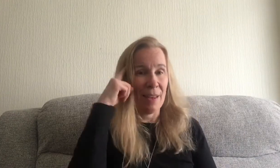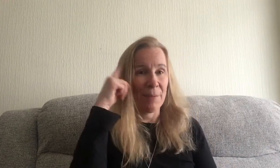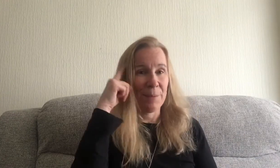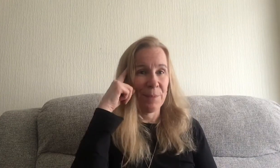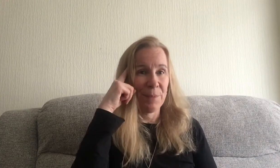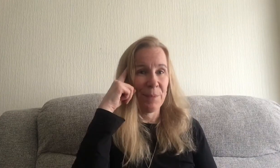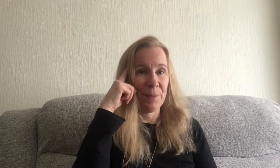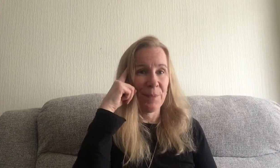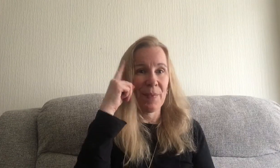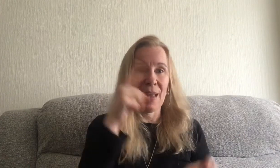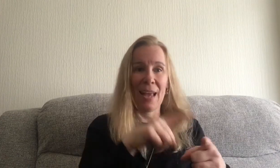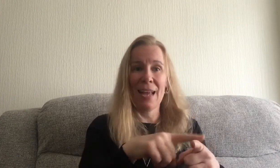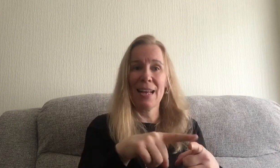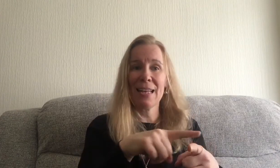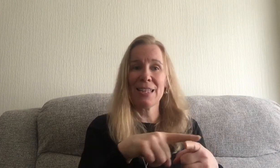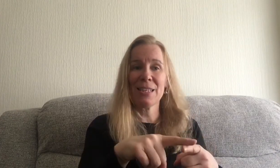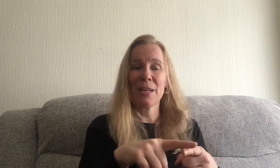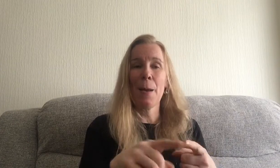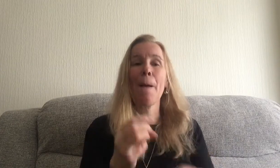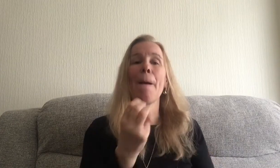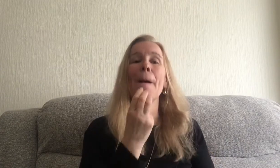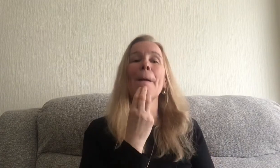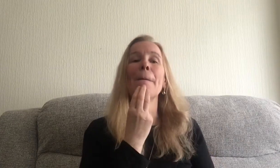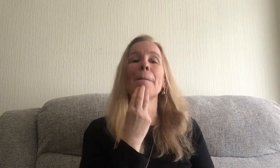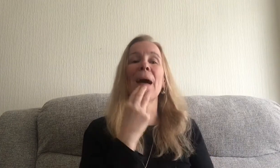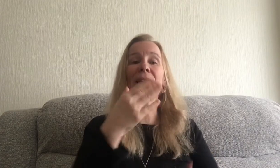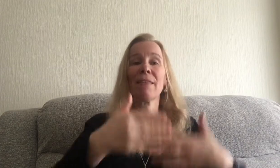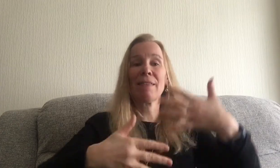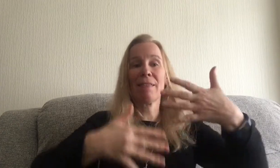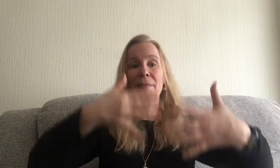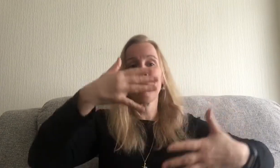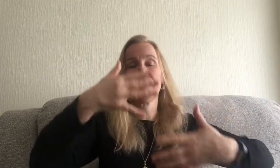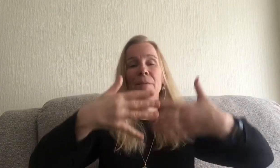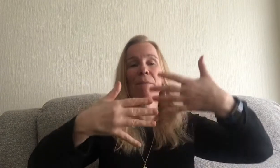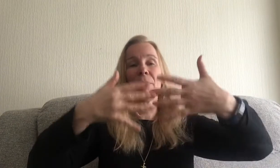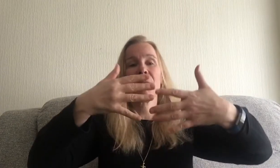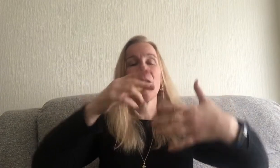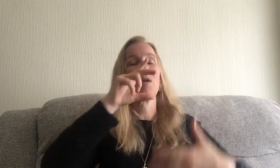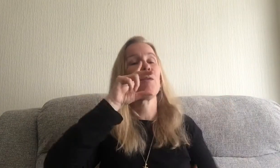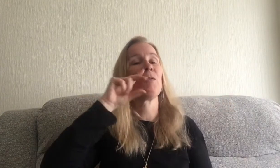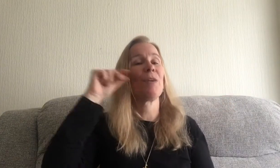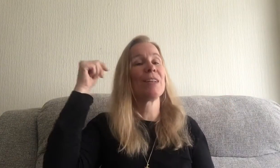English maths French